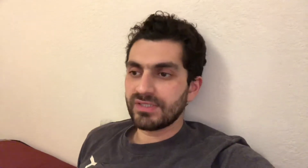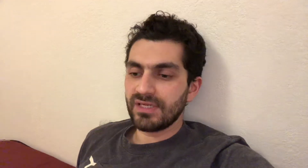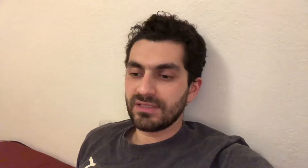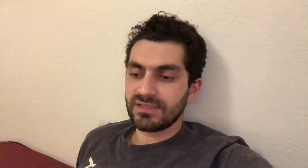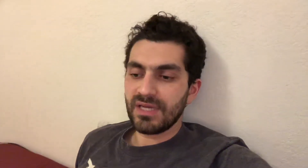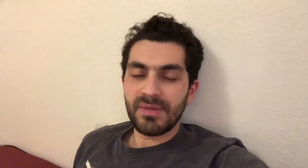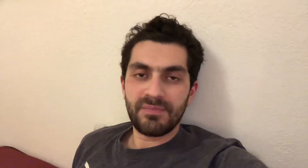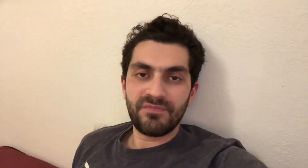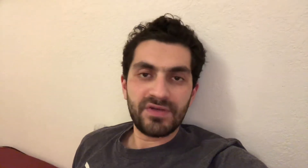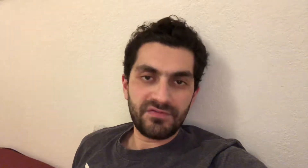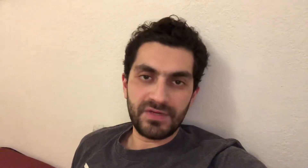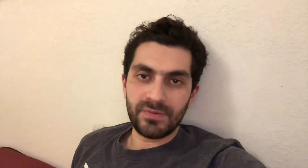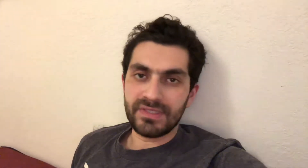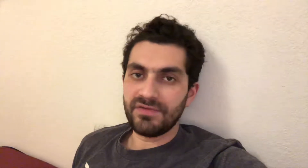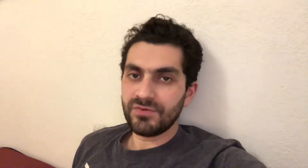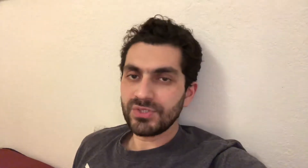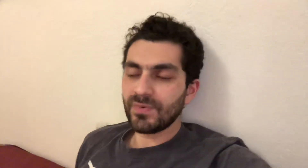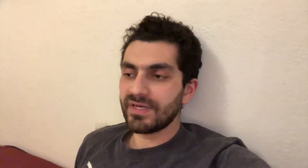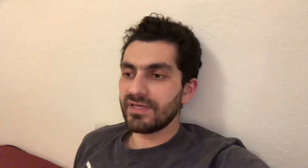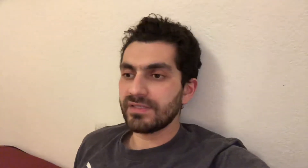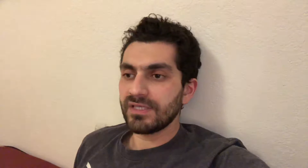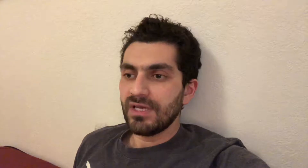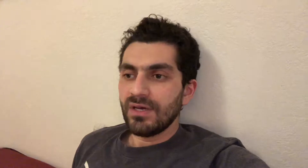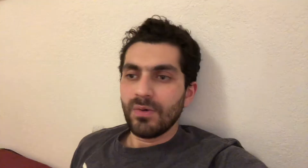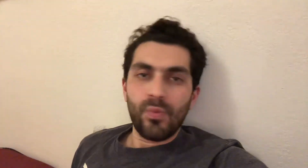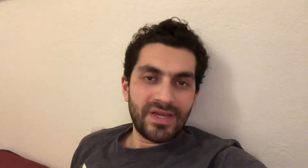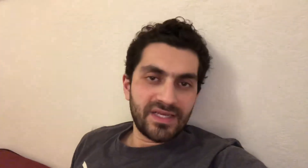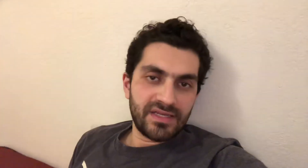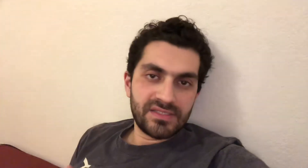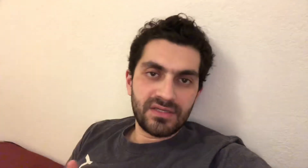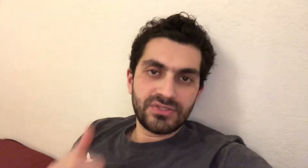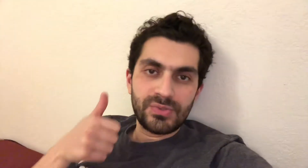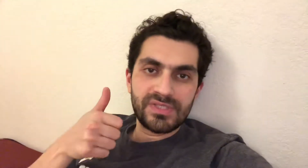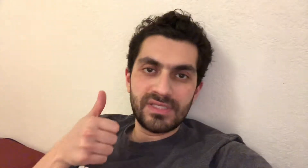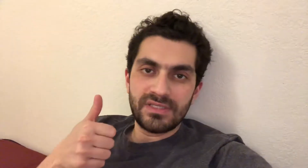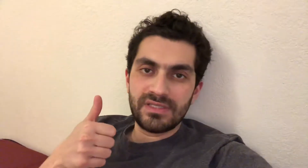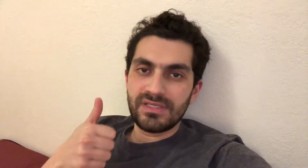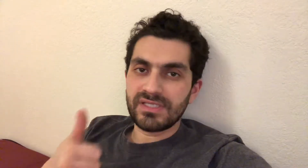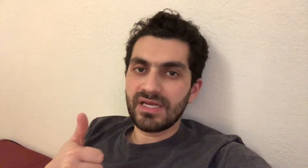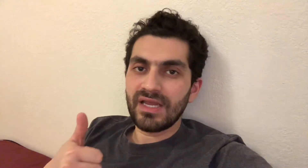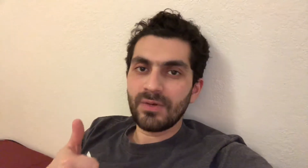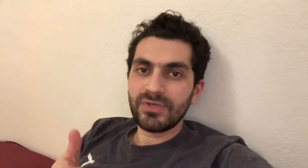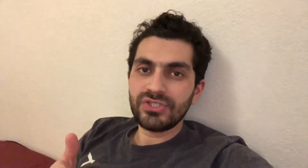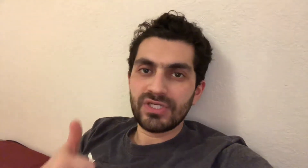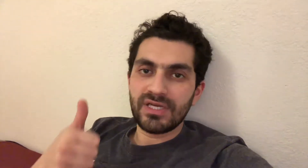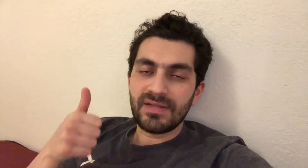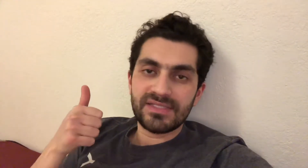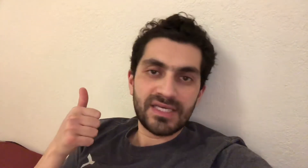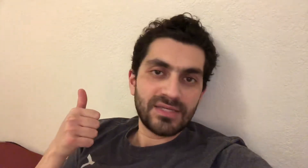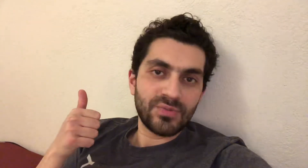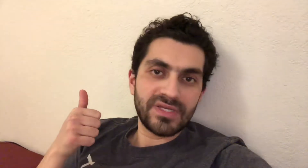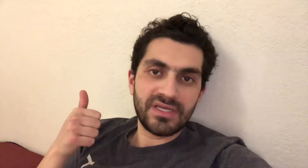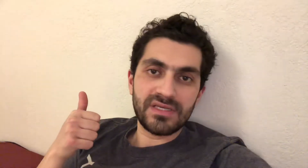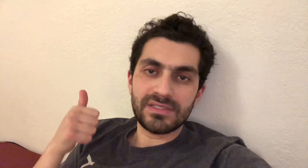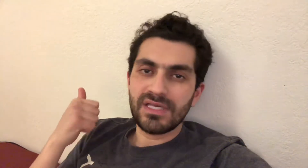that come up very frequently. The first one is when can I start using the sign language and the second one is